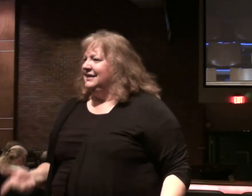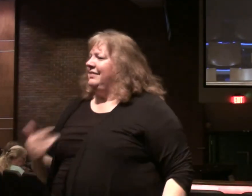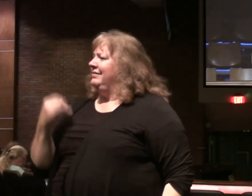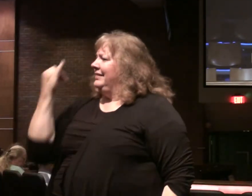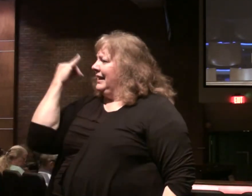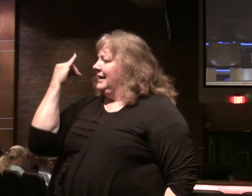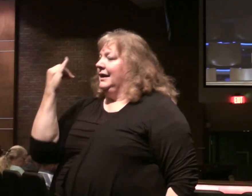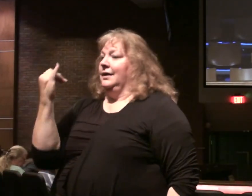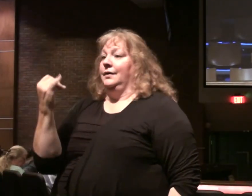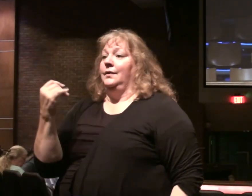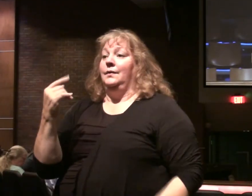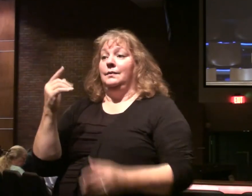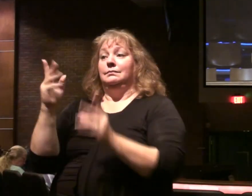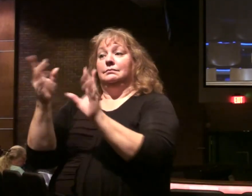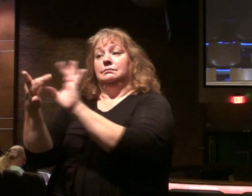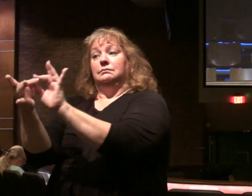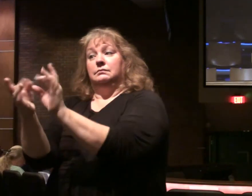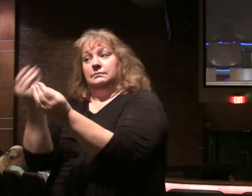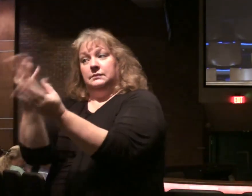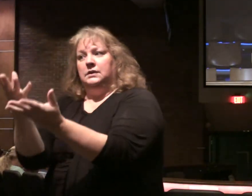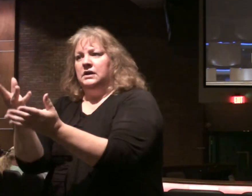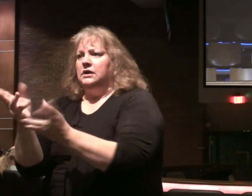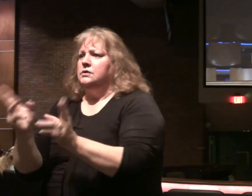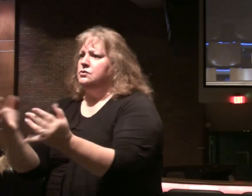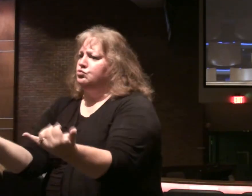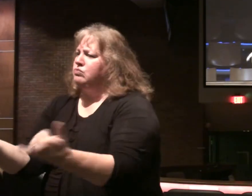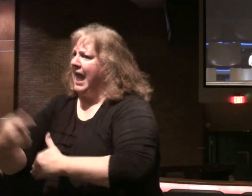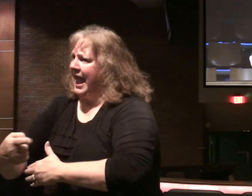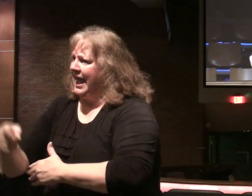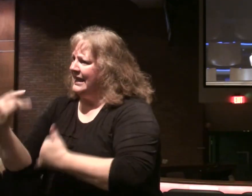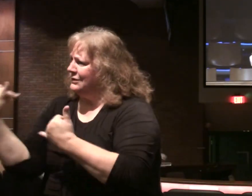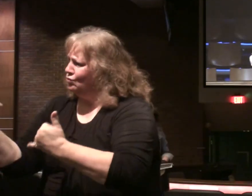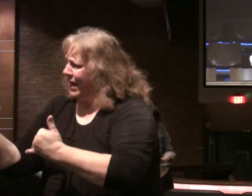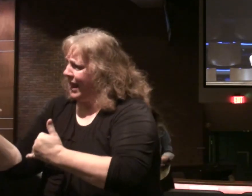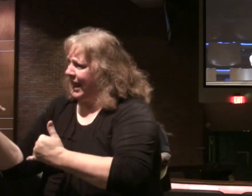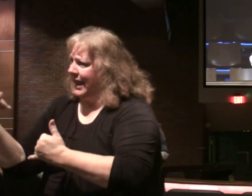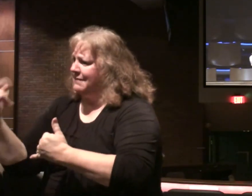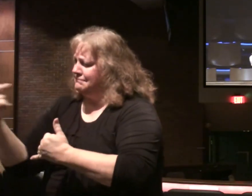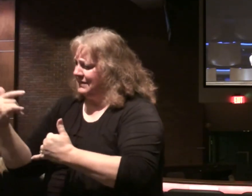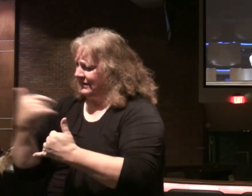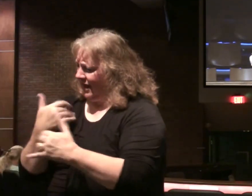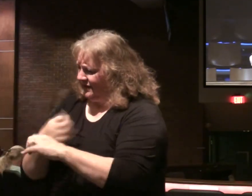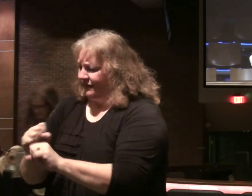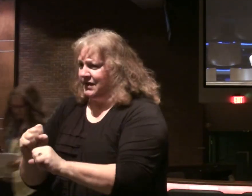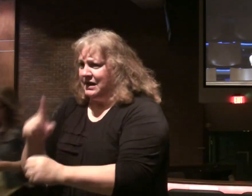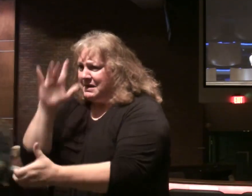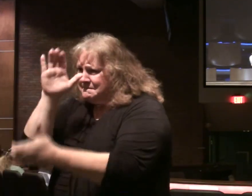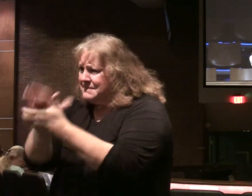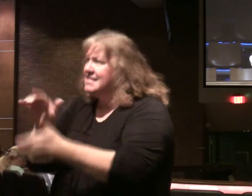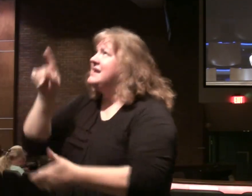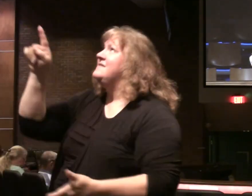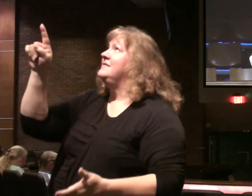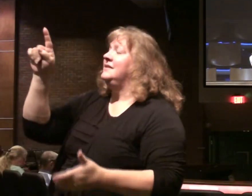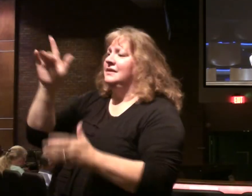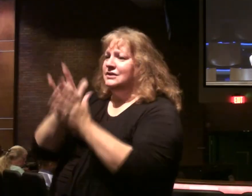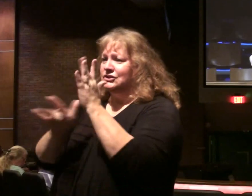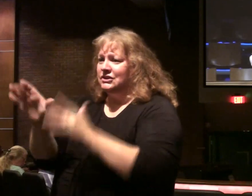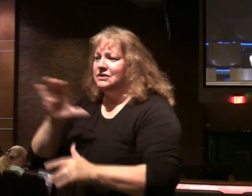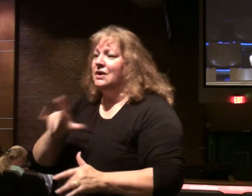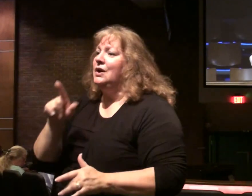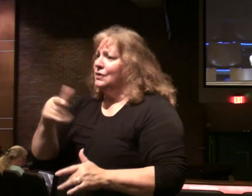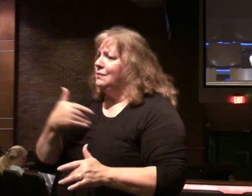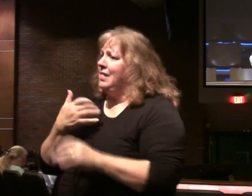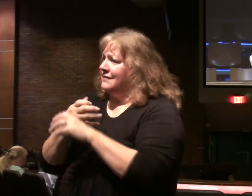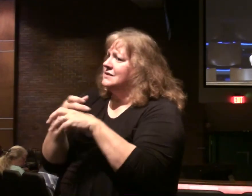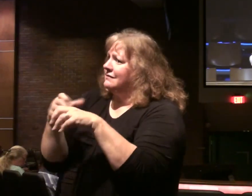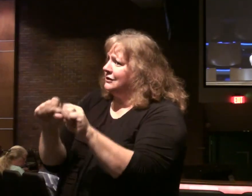we present salvation. As urgent. Today is a day of salvation. Believe in the Christ. Believe in Jesus Christ. And you